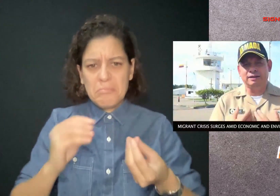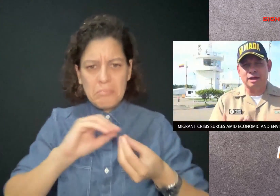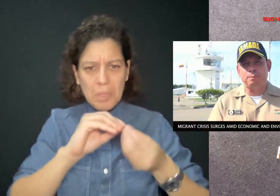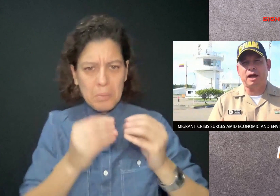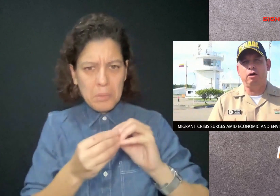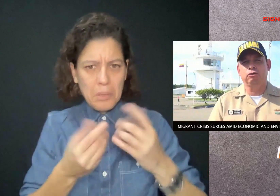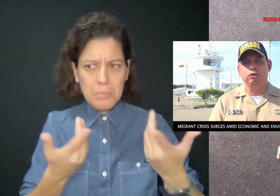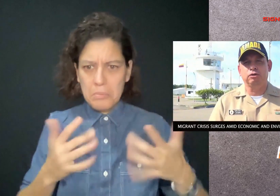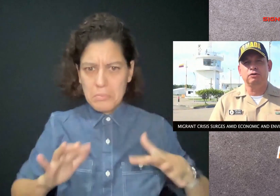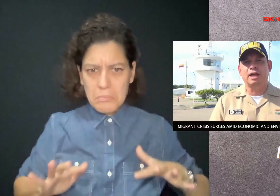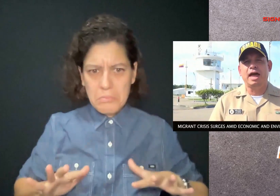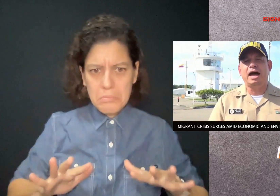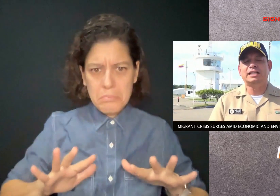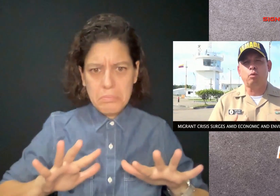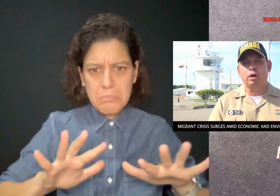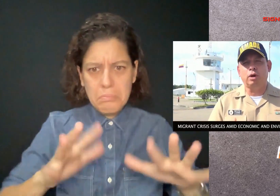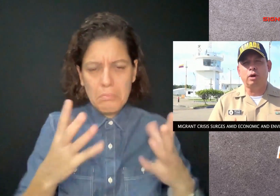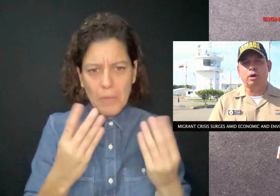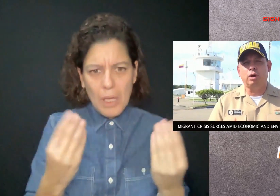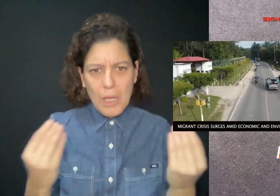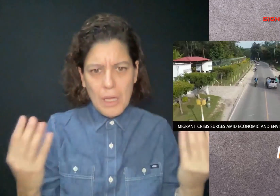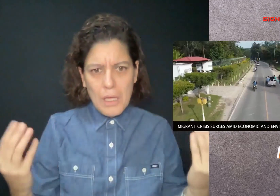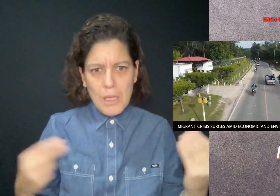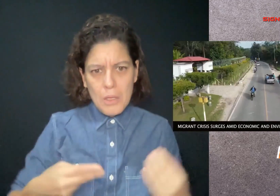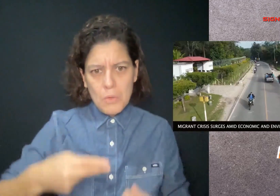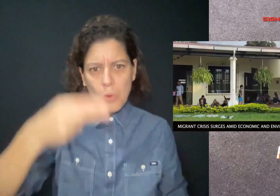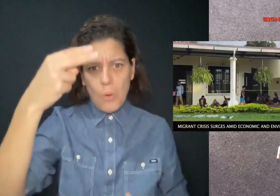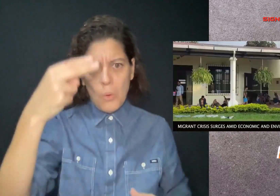But what's the cause of this continued migration to the north?